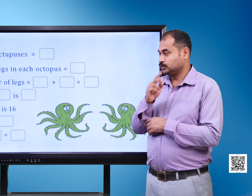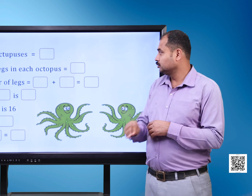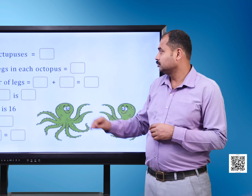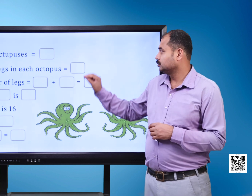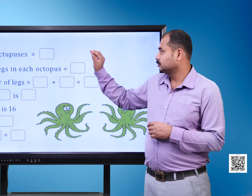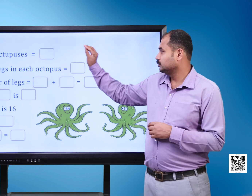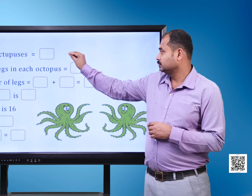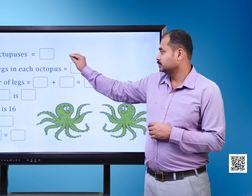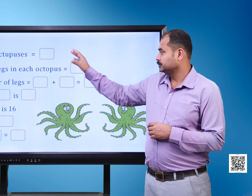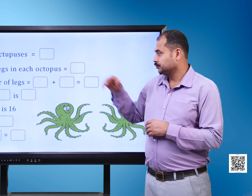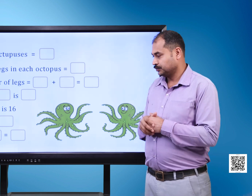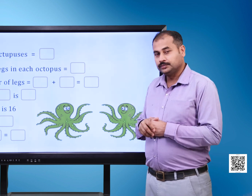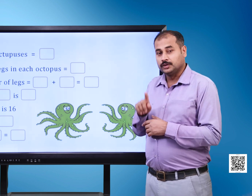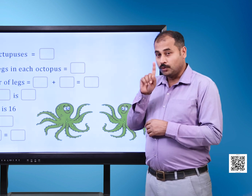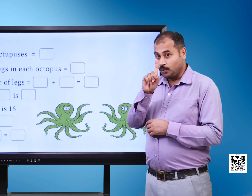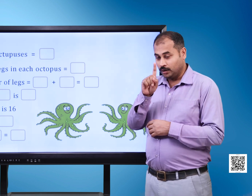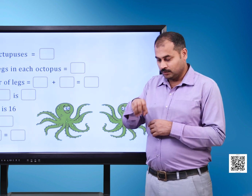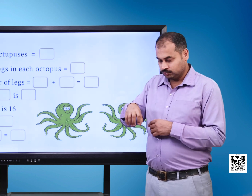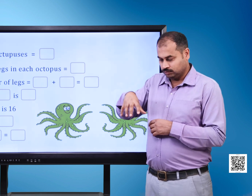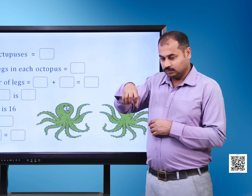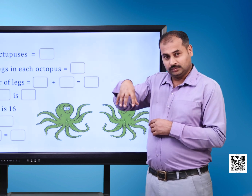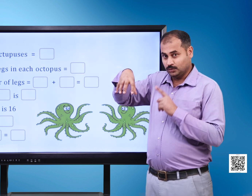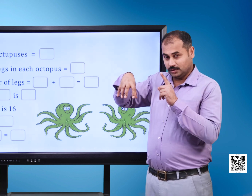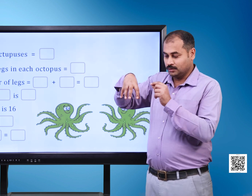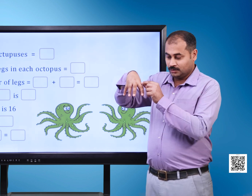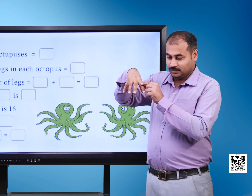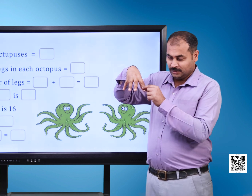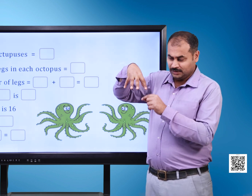Number of legs in each octopus is equal to blank